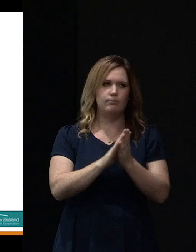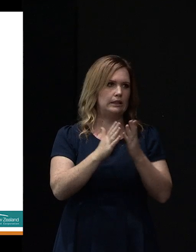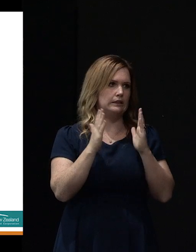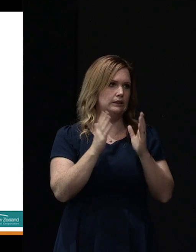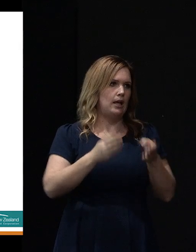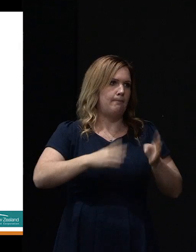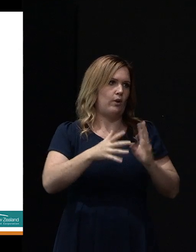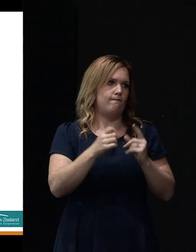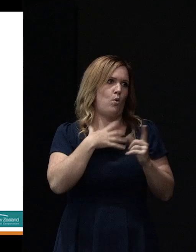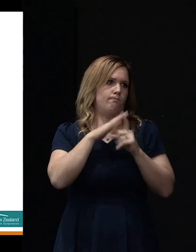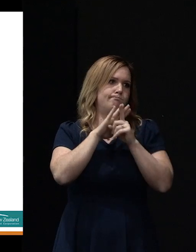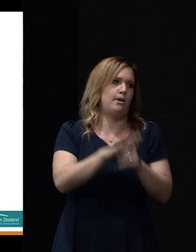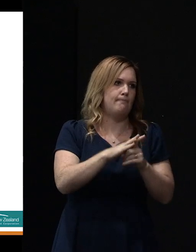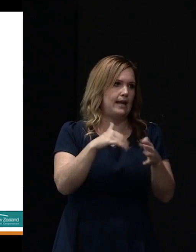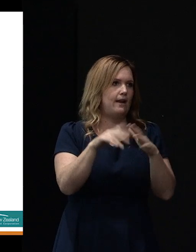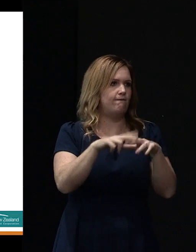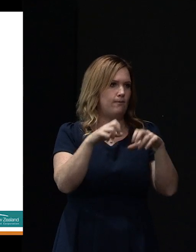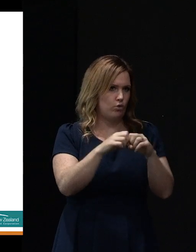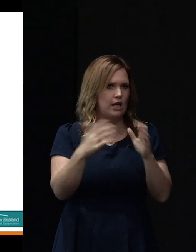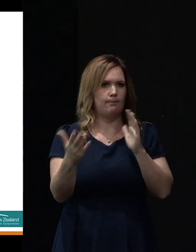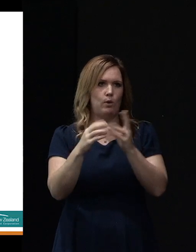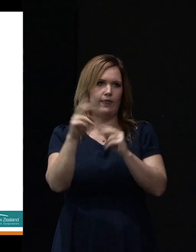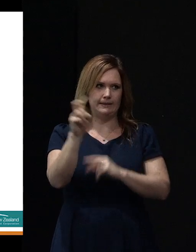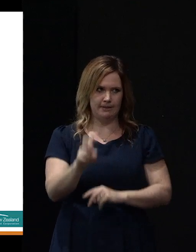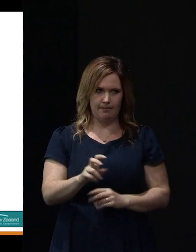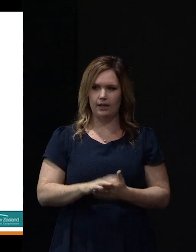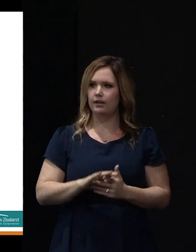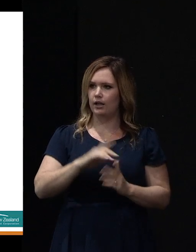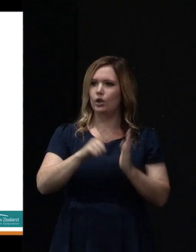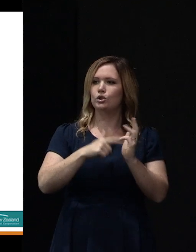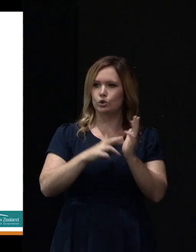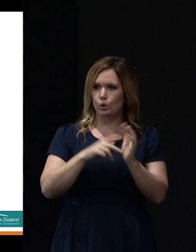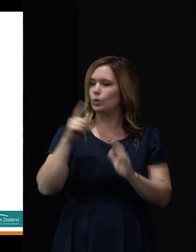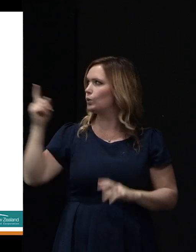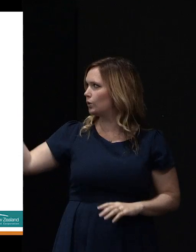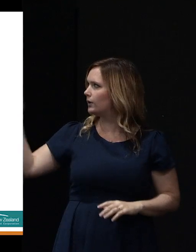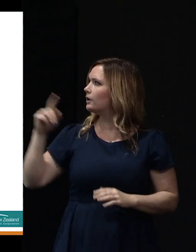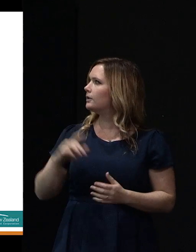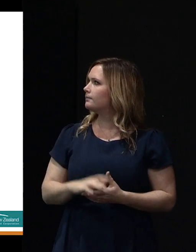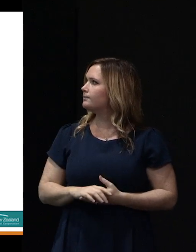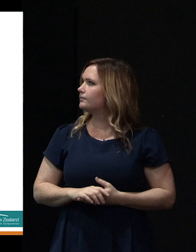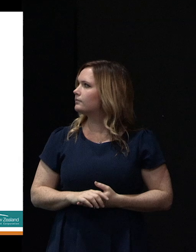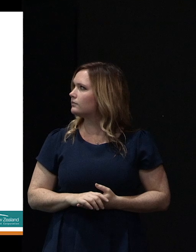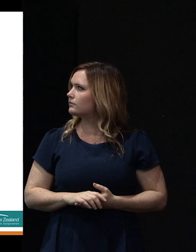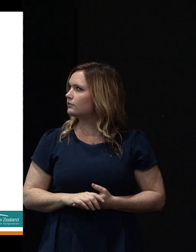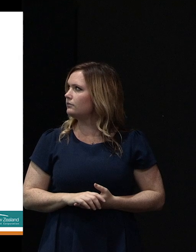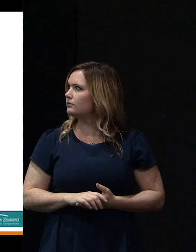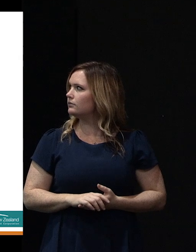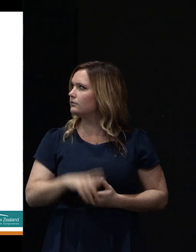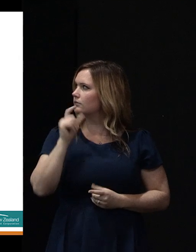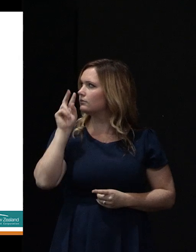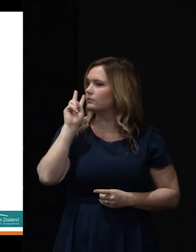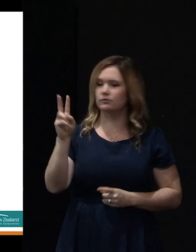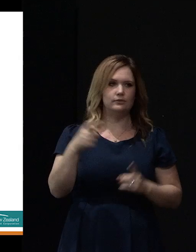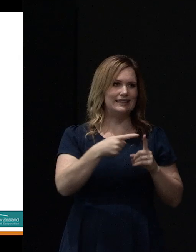significantly more in the February one than September. And then through to the June aftershock, again, we can see that as the eastern